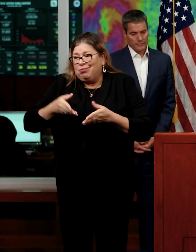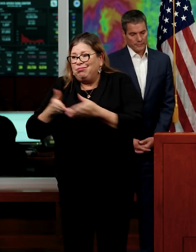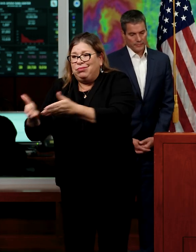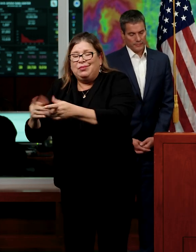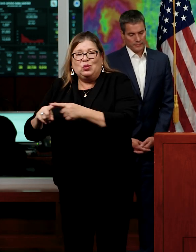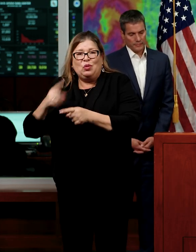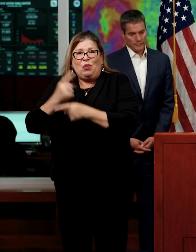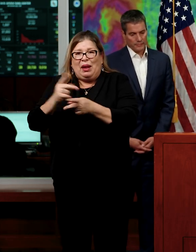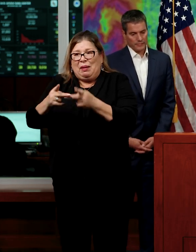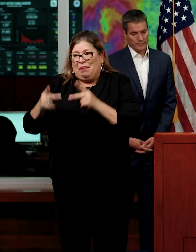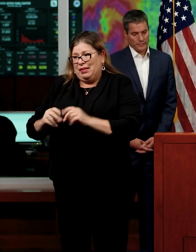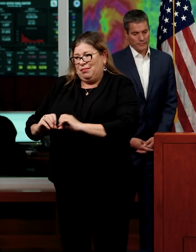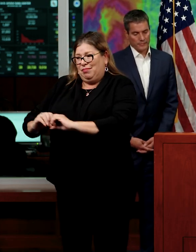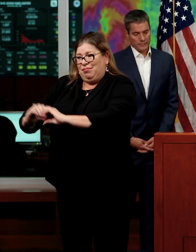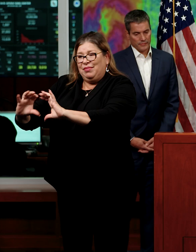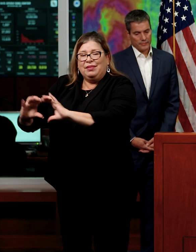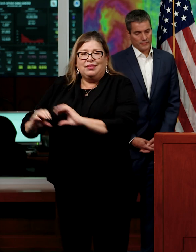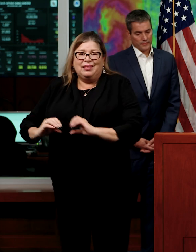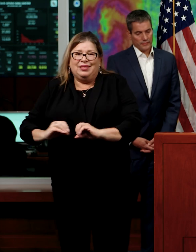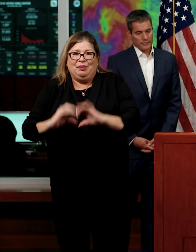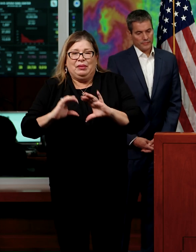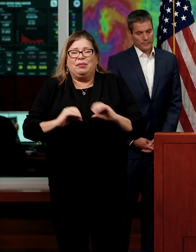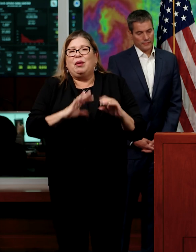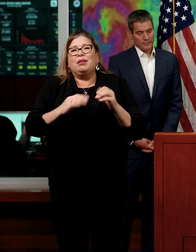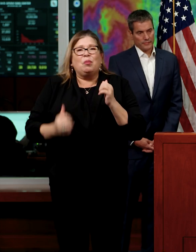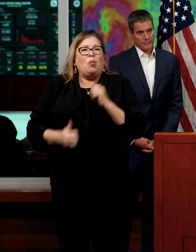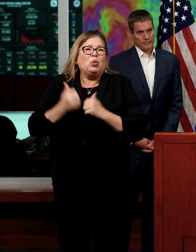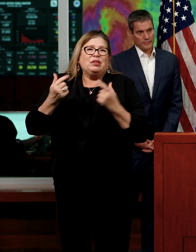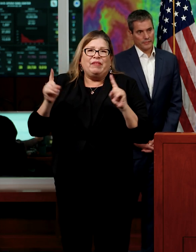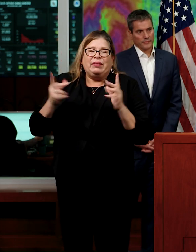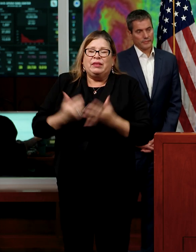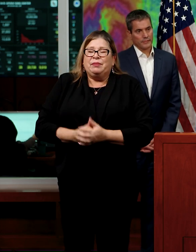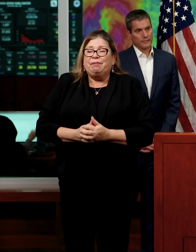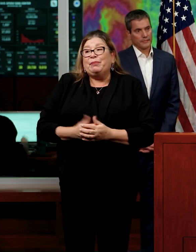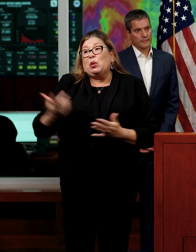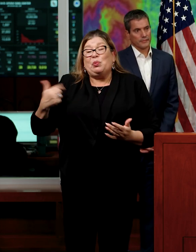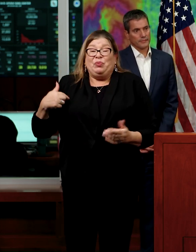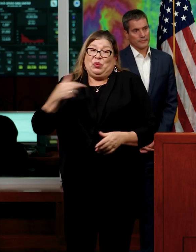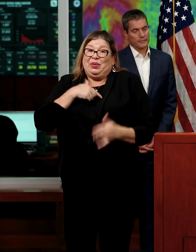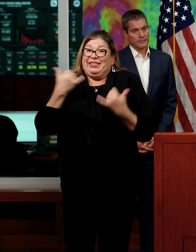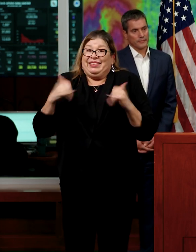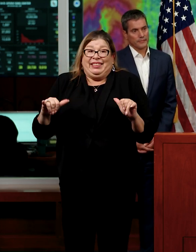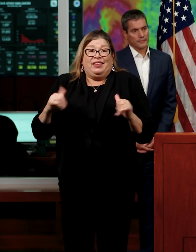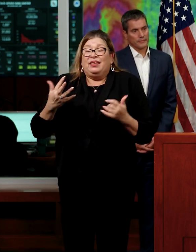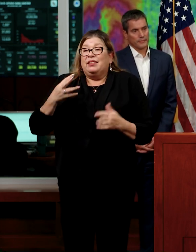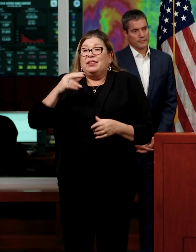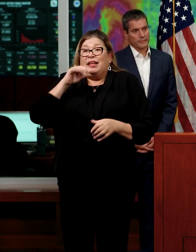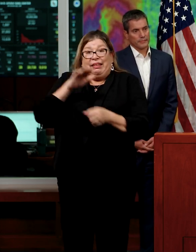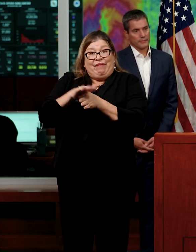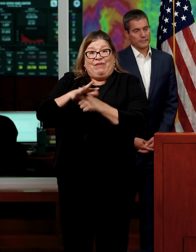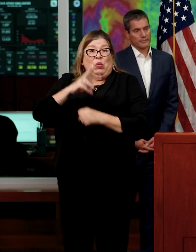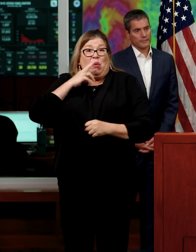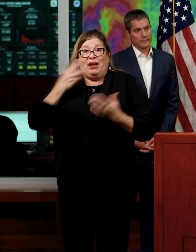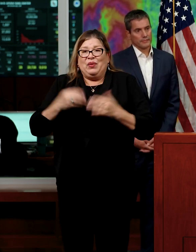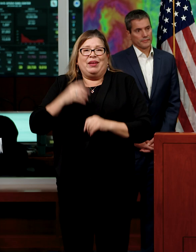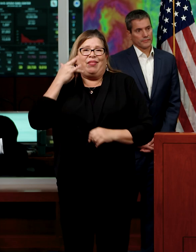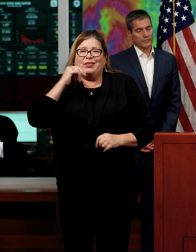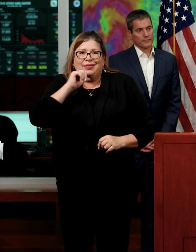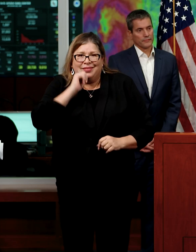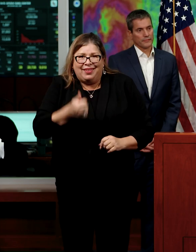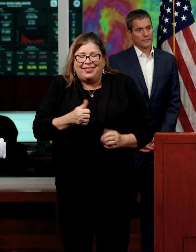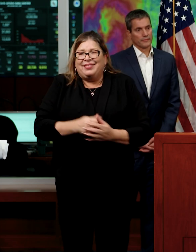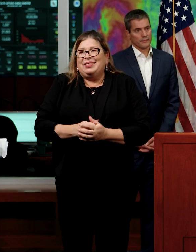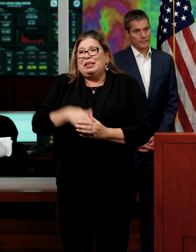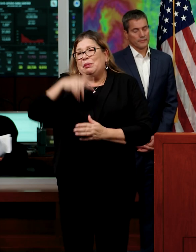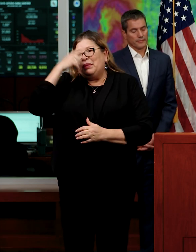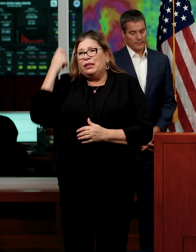where that kind of recharge is the most efficient. We are definitely still in a water supply drought in California because